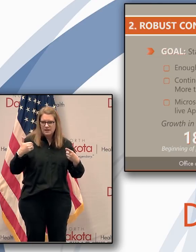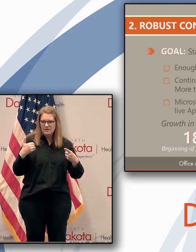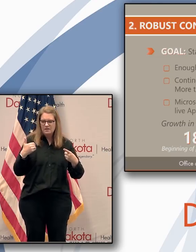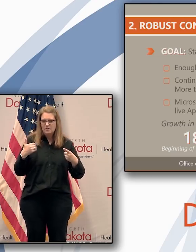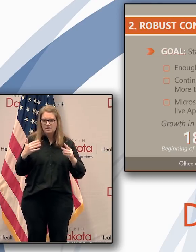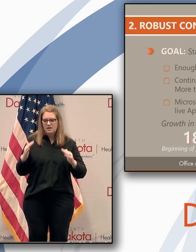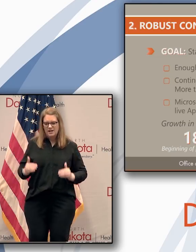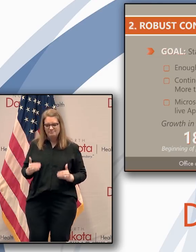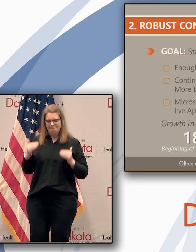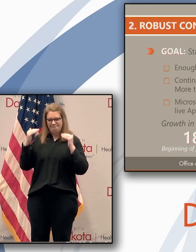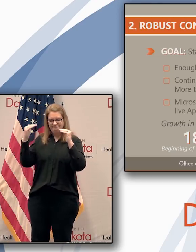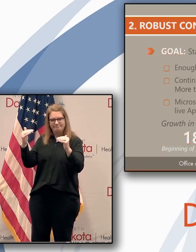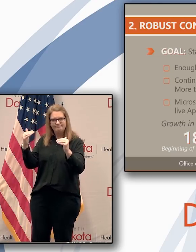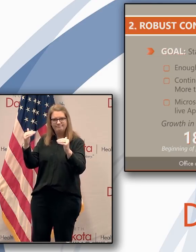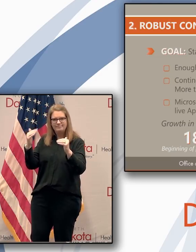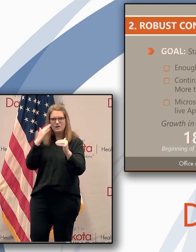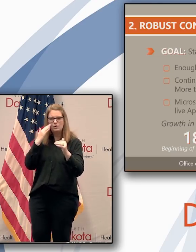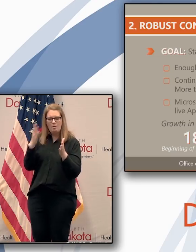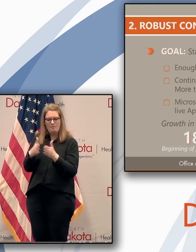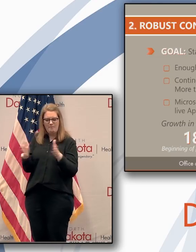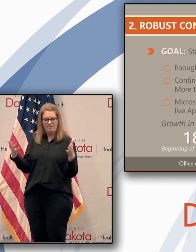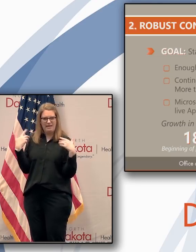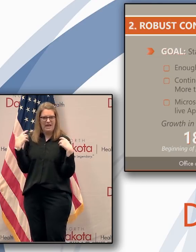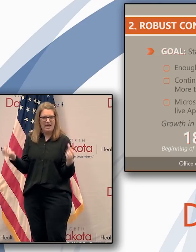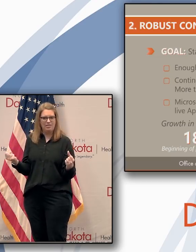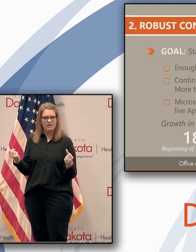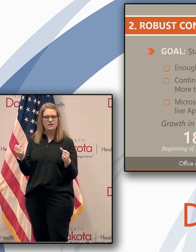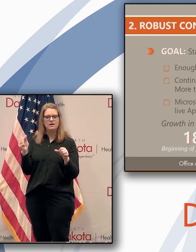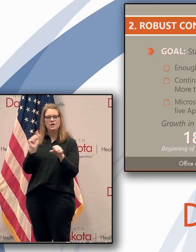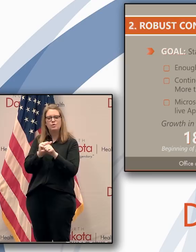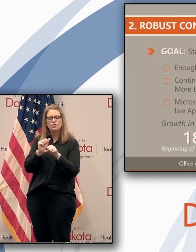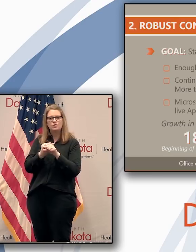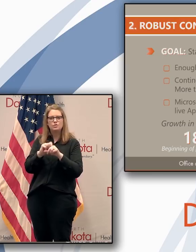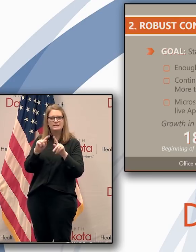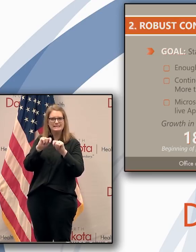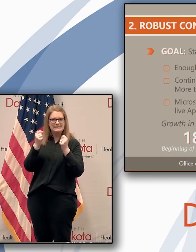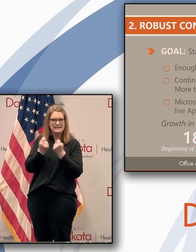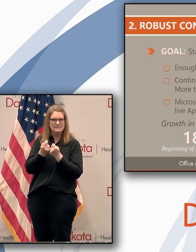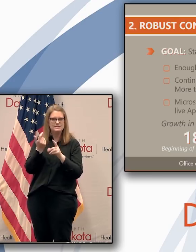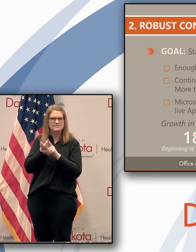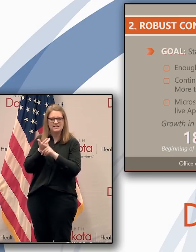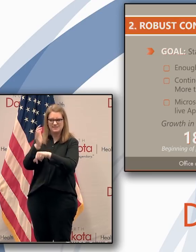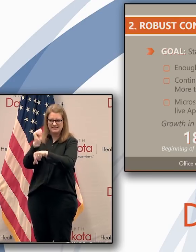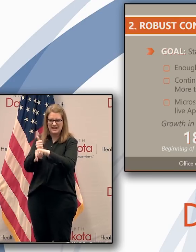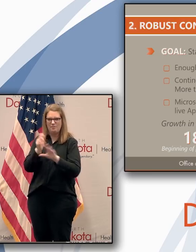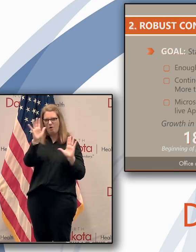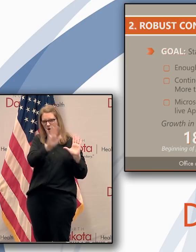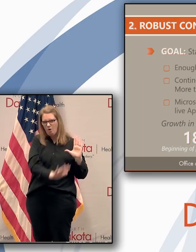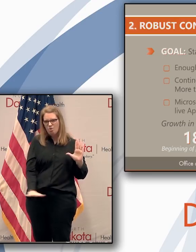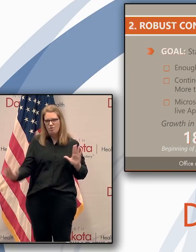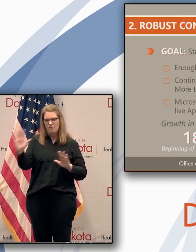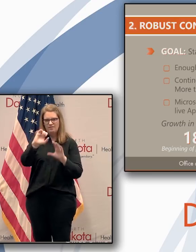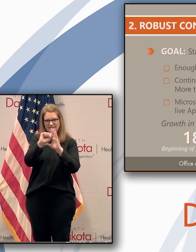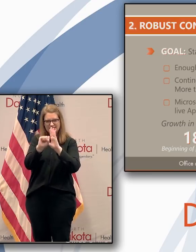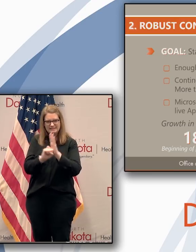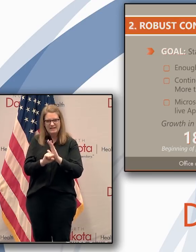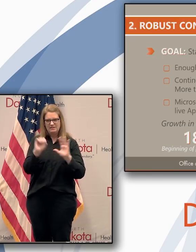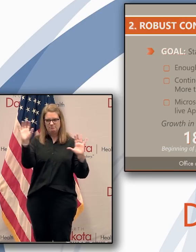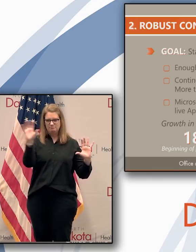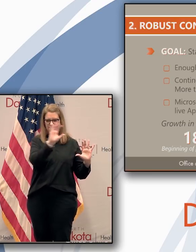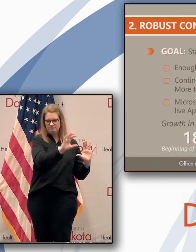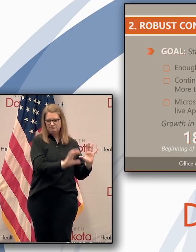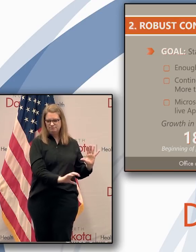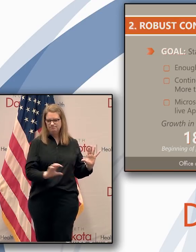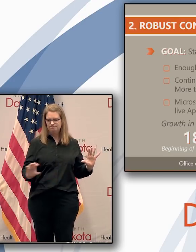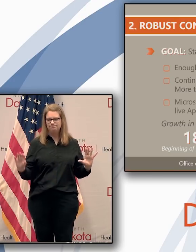health infrastructure capability. And we're doing that through teams that are distributed across the state. We've pulled in folks,